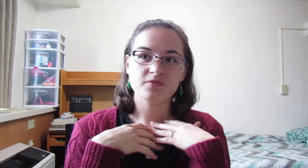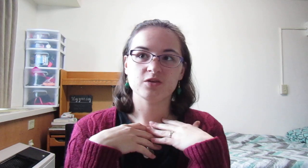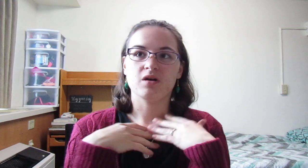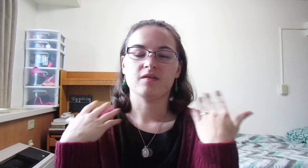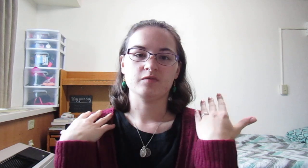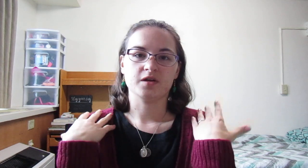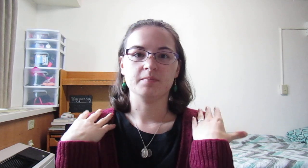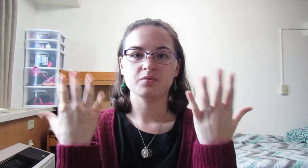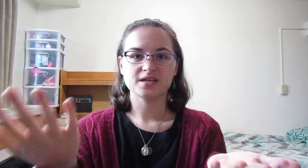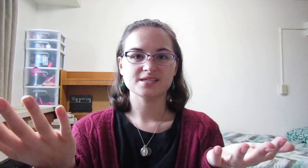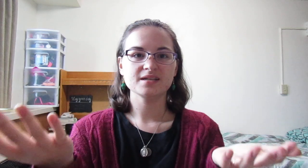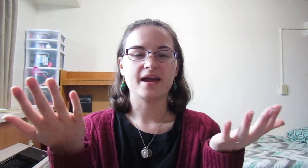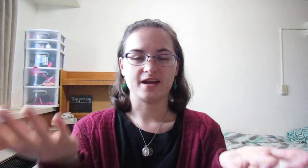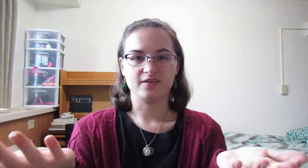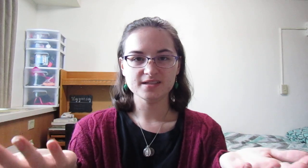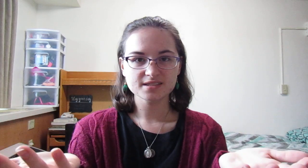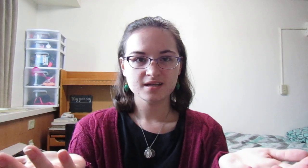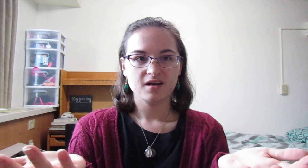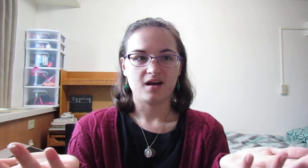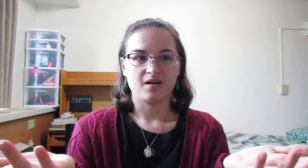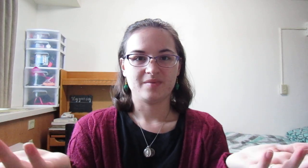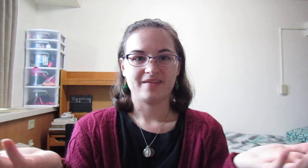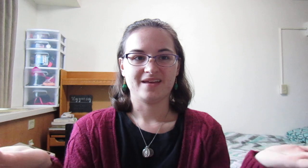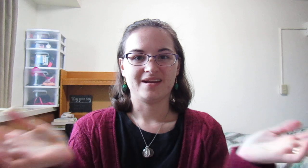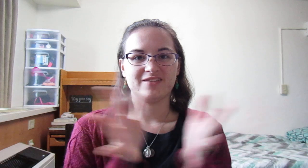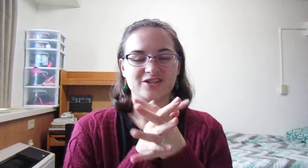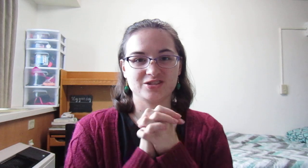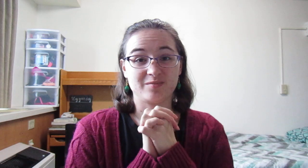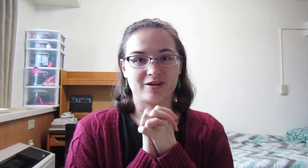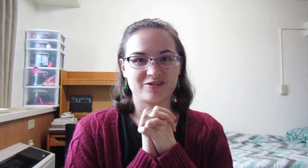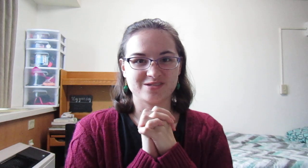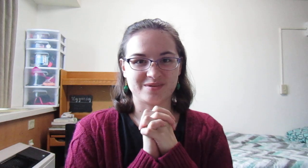that you all have a very blessed Advent, um, and then eventually Merry Christmas.